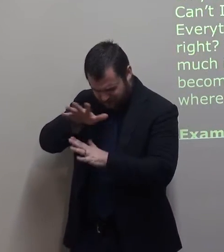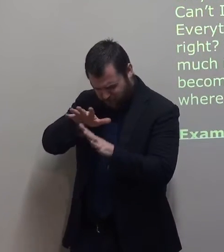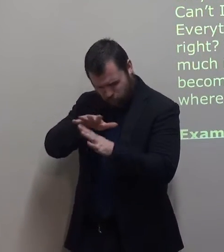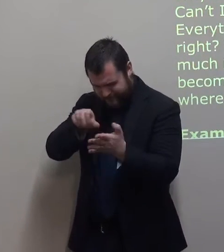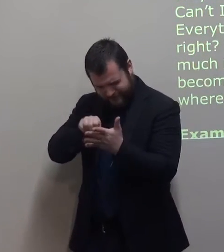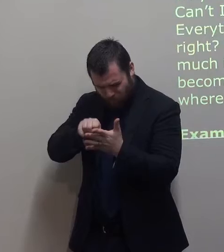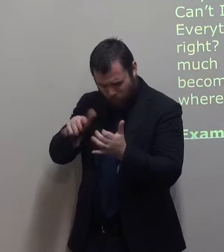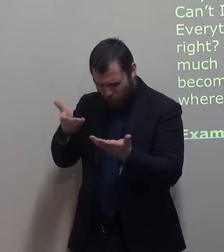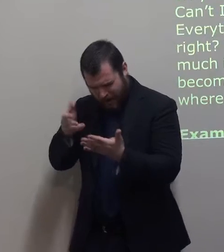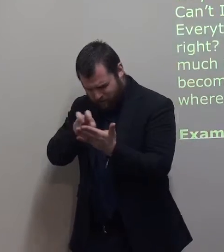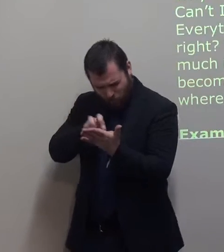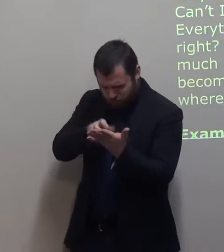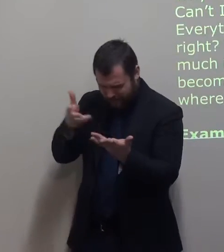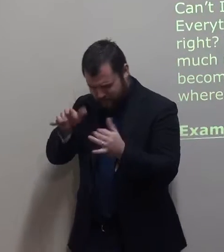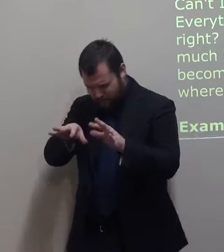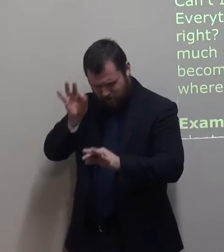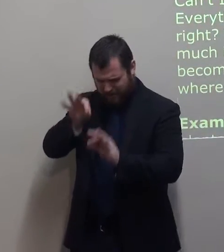I do not know where to find the doctrine verses.